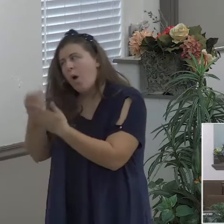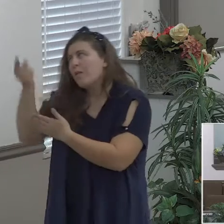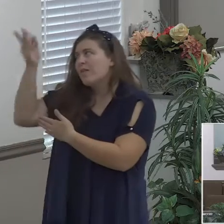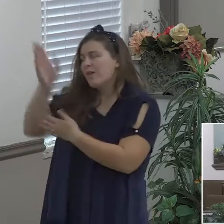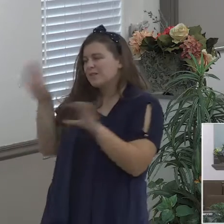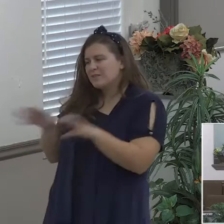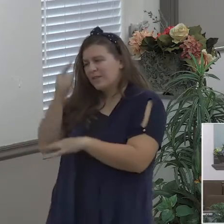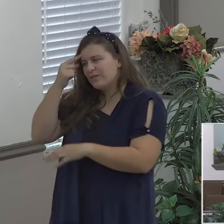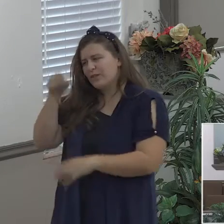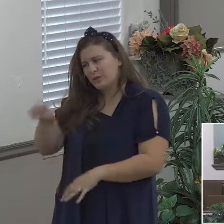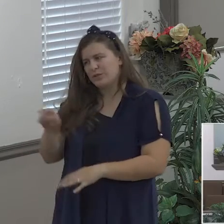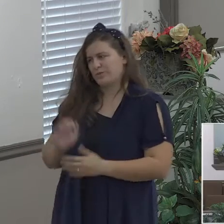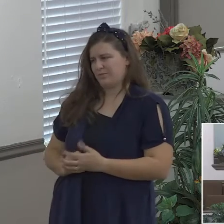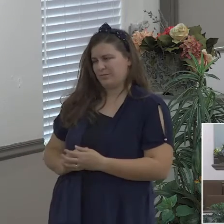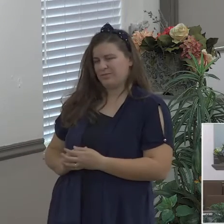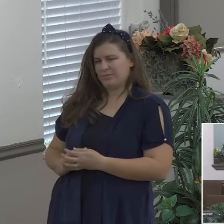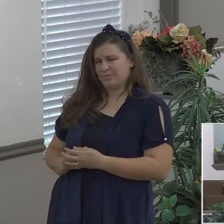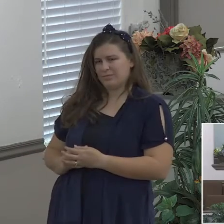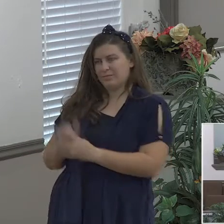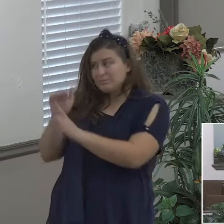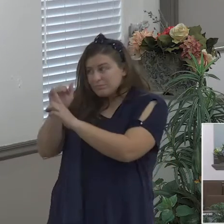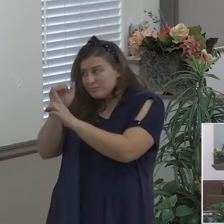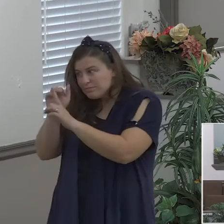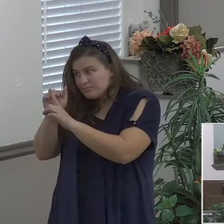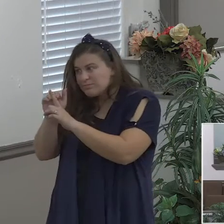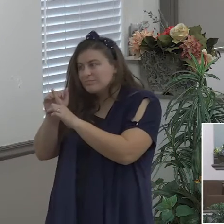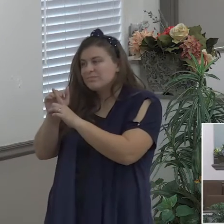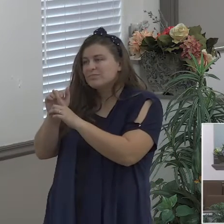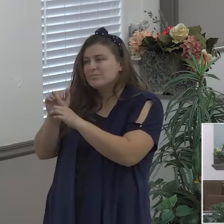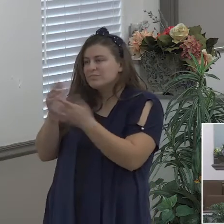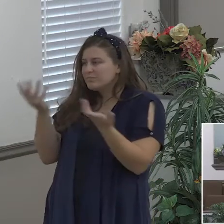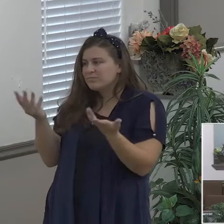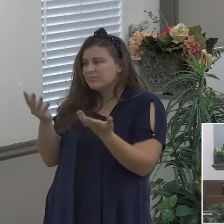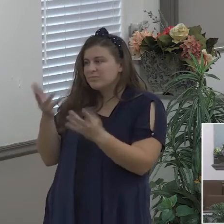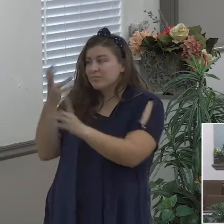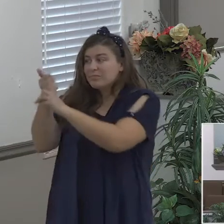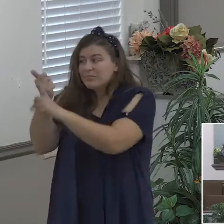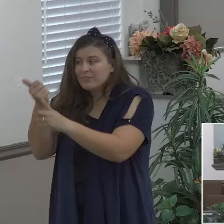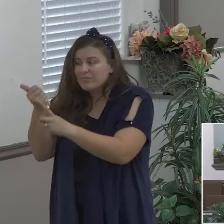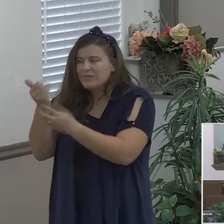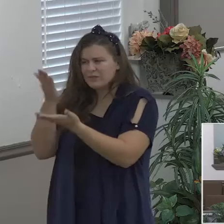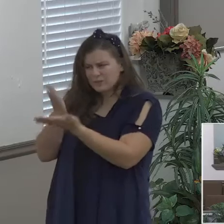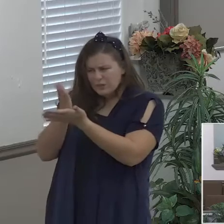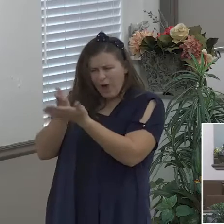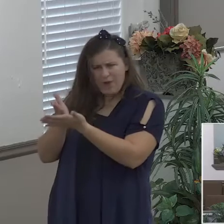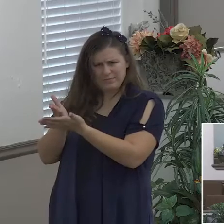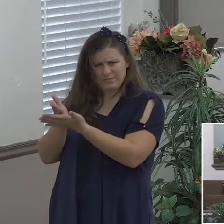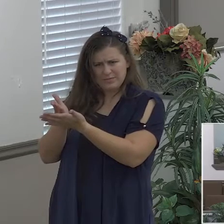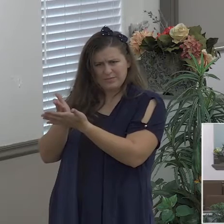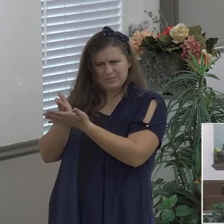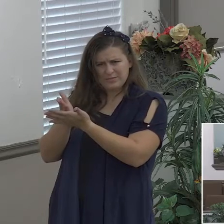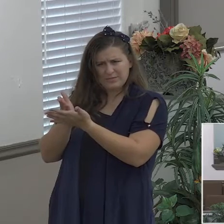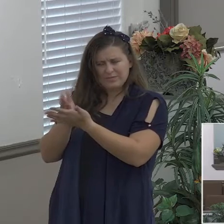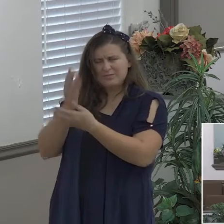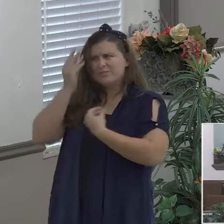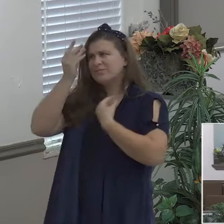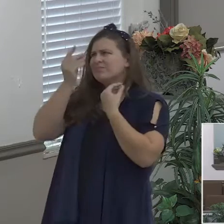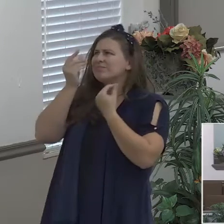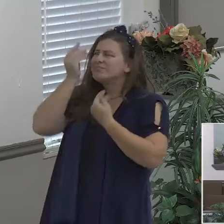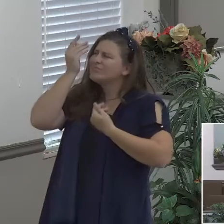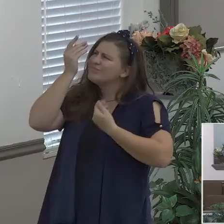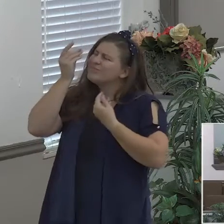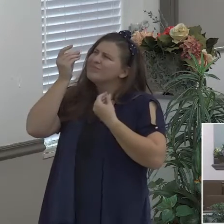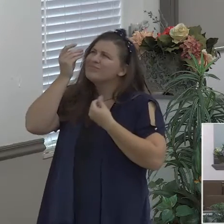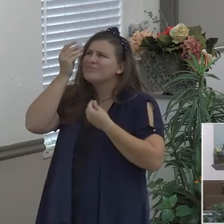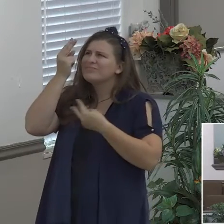just just just stop for a minute and just go back in your mind just just allow your mind